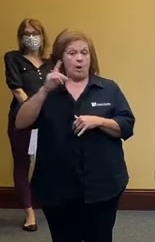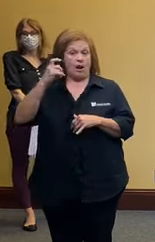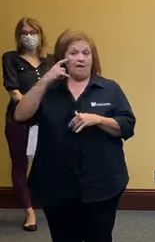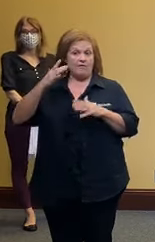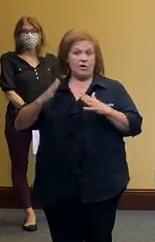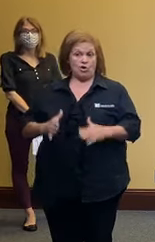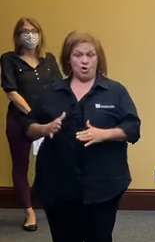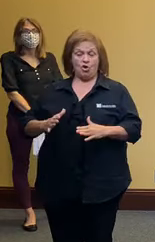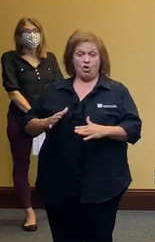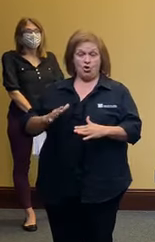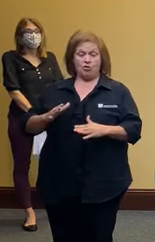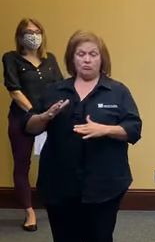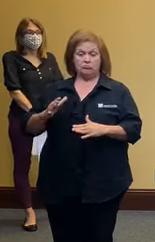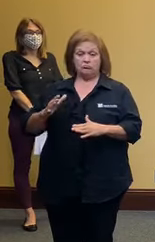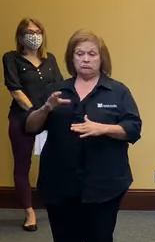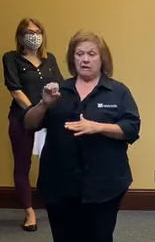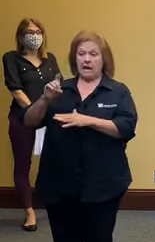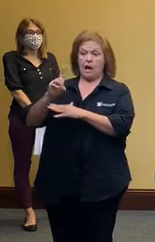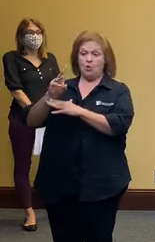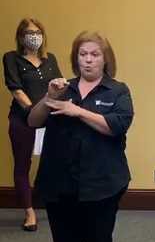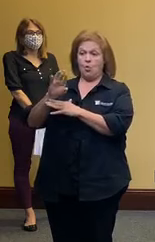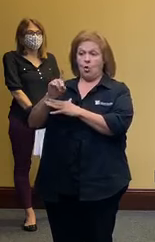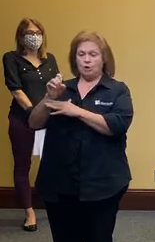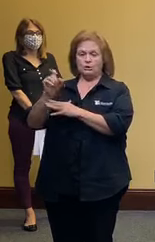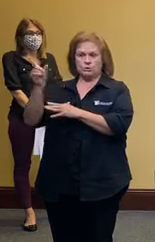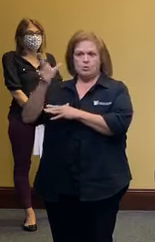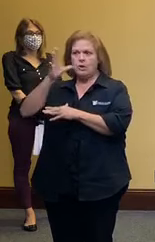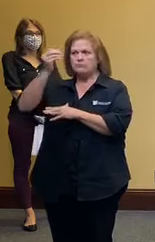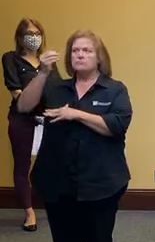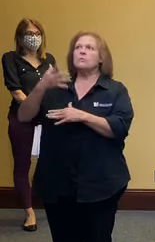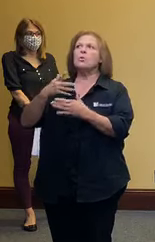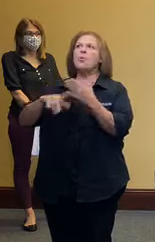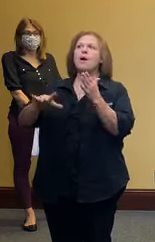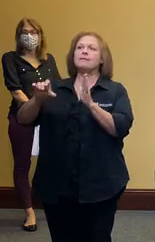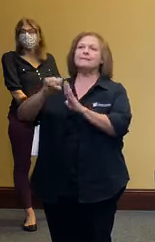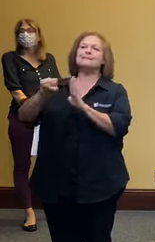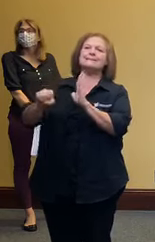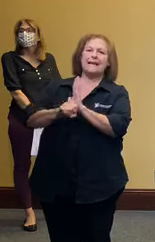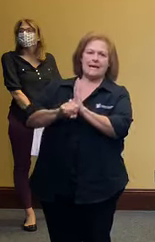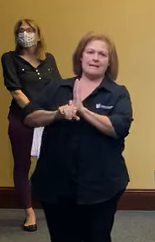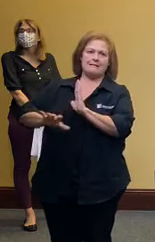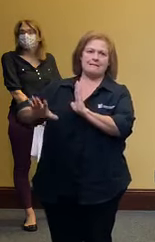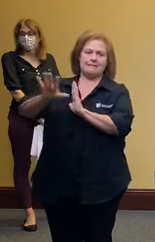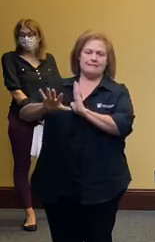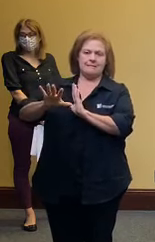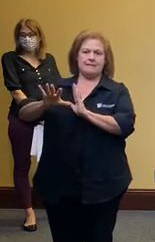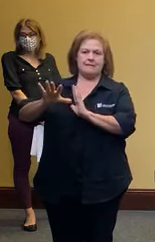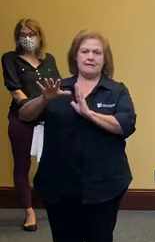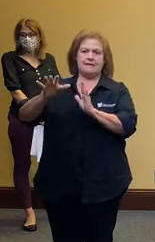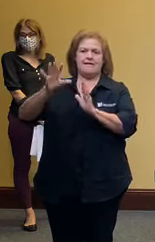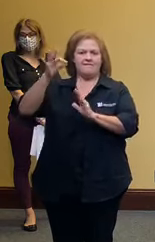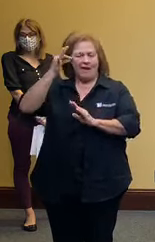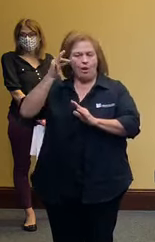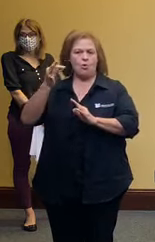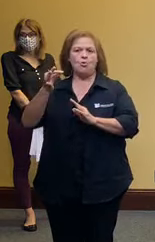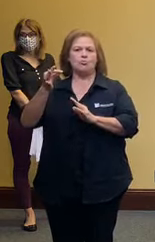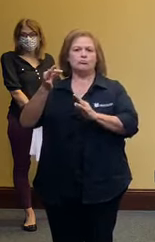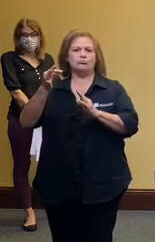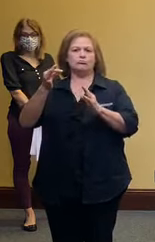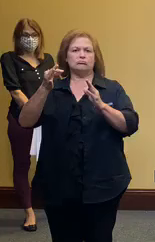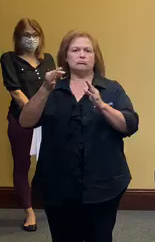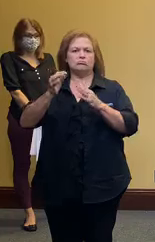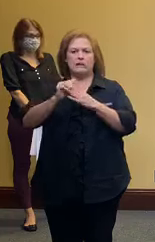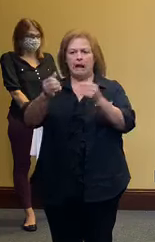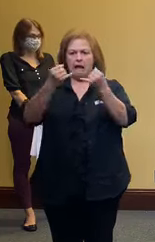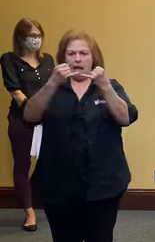john bell edwards regarding the state level guidance for phase one and of course we will be listening and and and